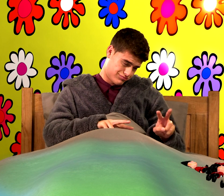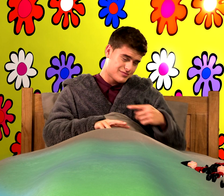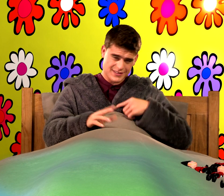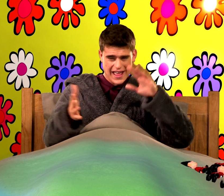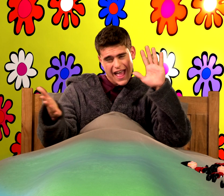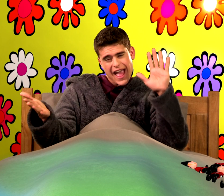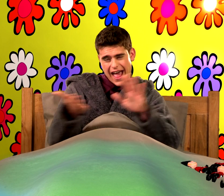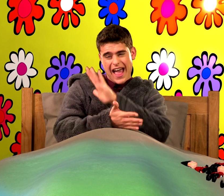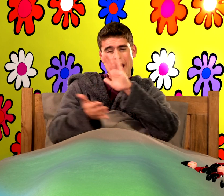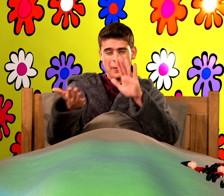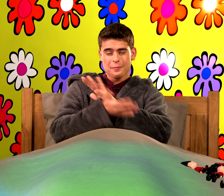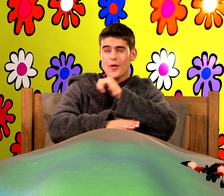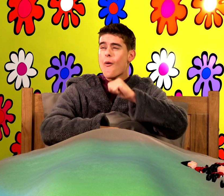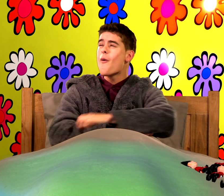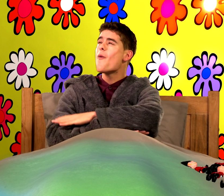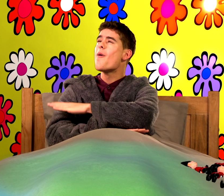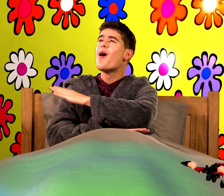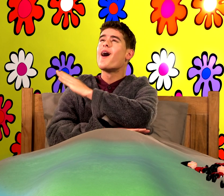To keep me happy all the day